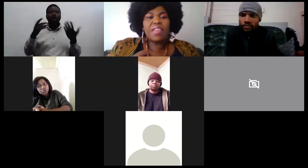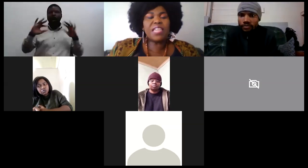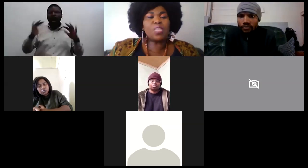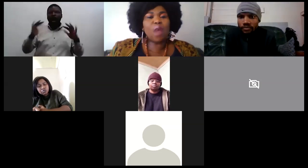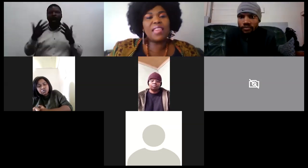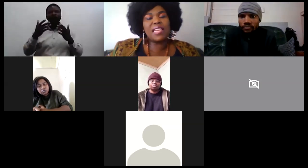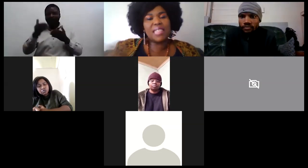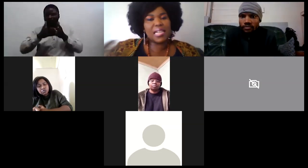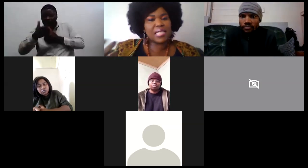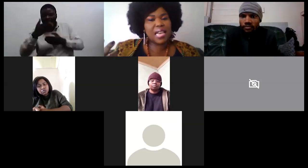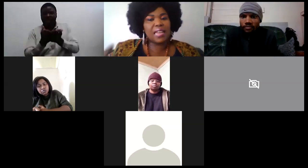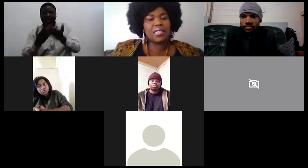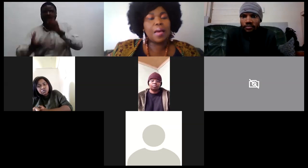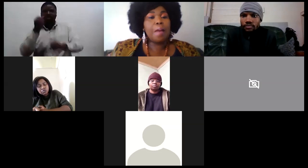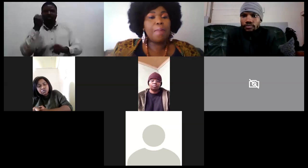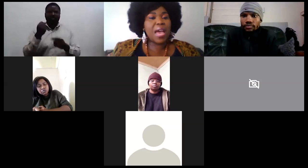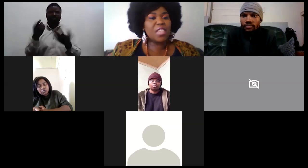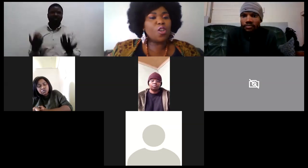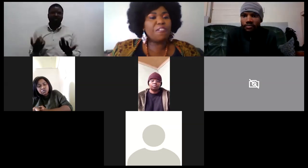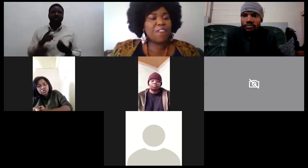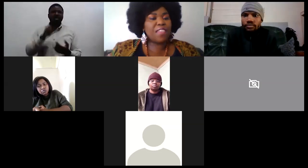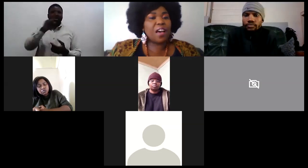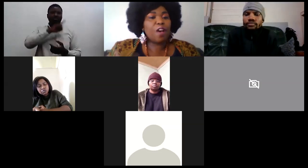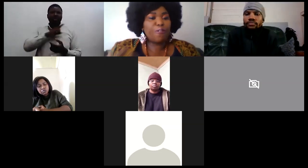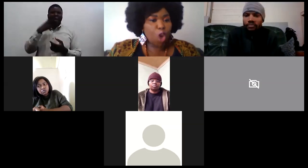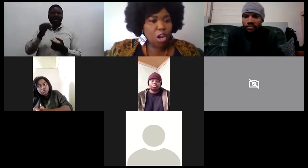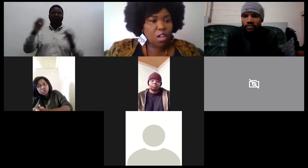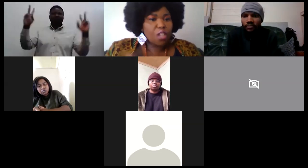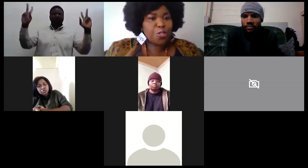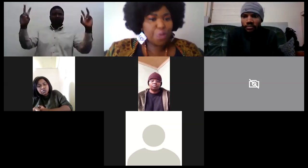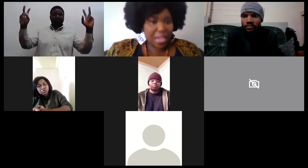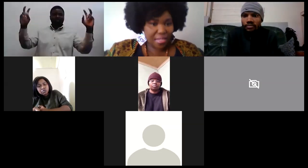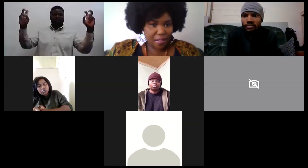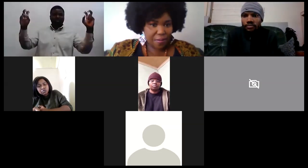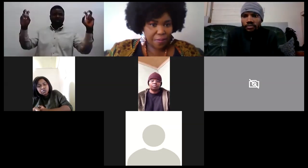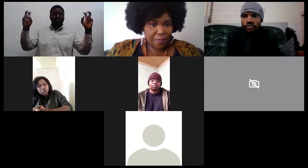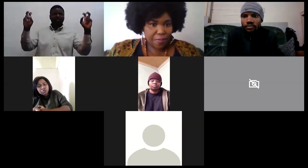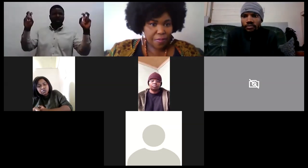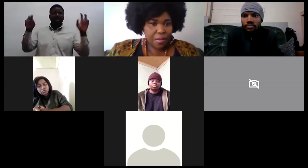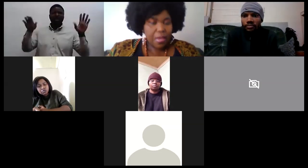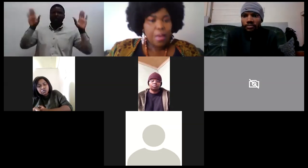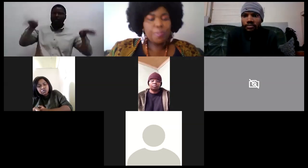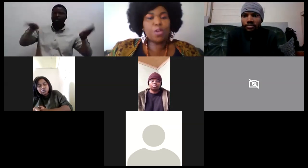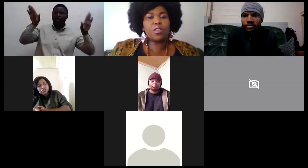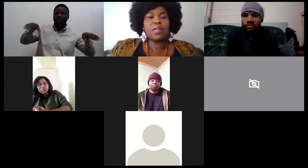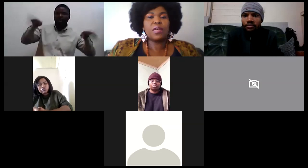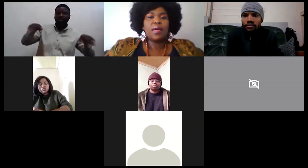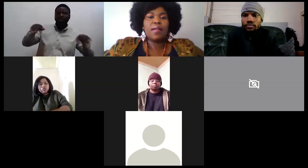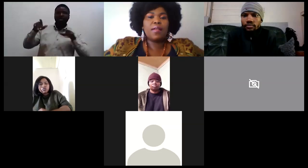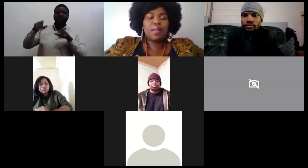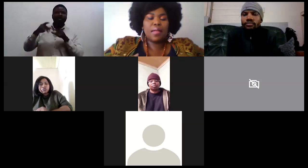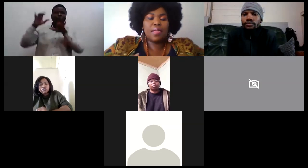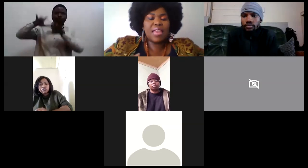that is why there is that saying that beds of a feather flock together because there's